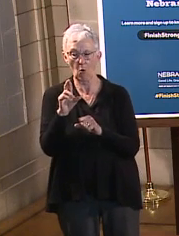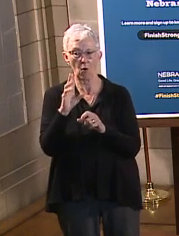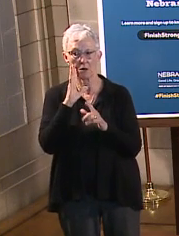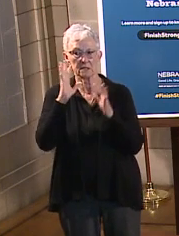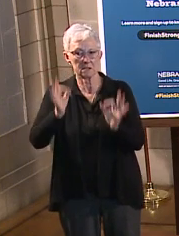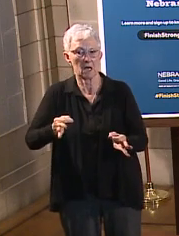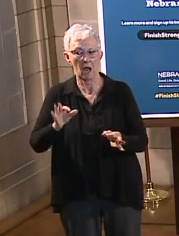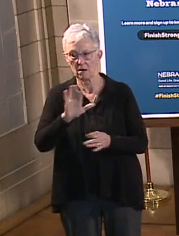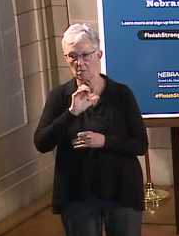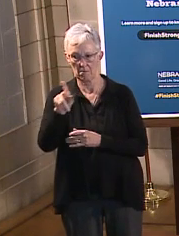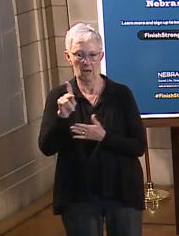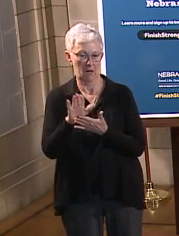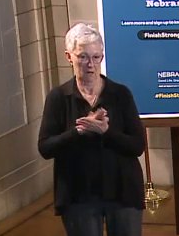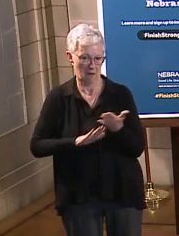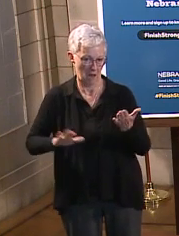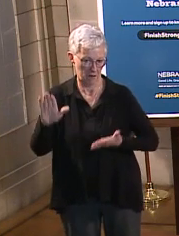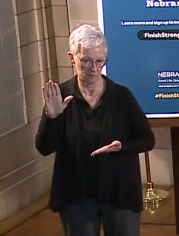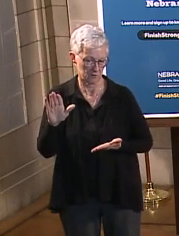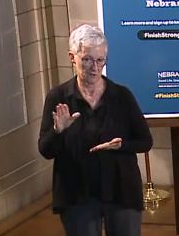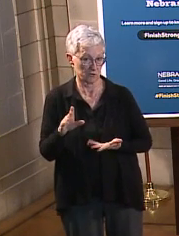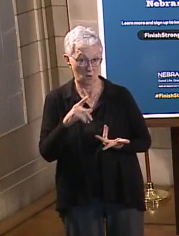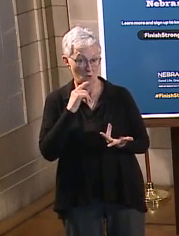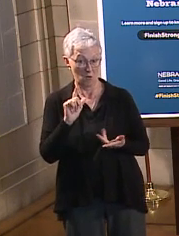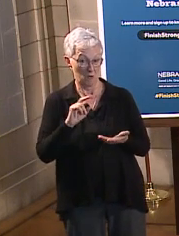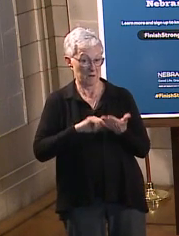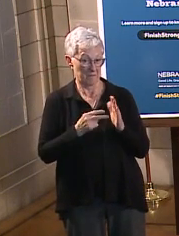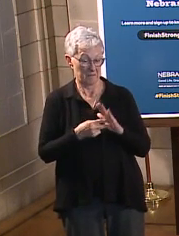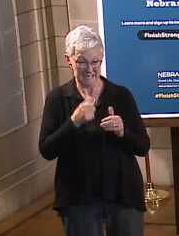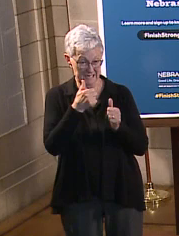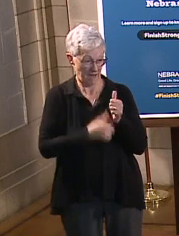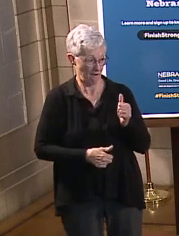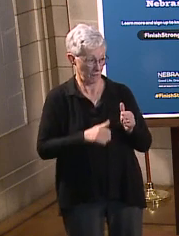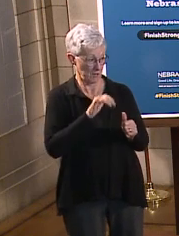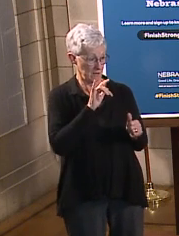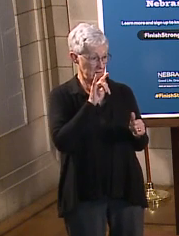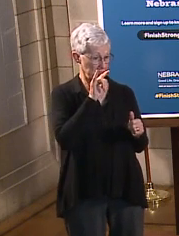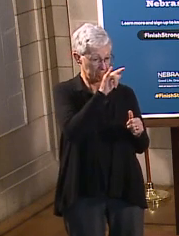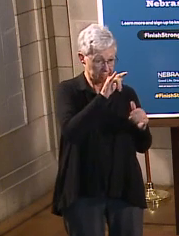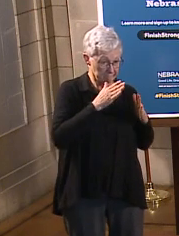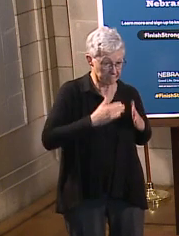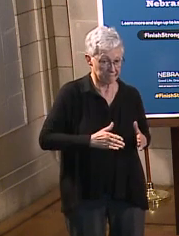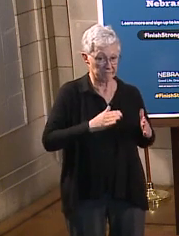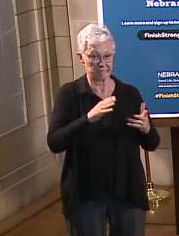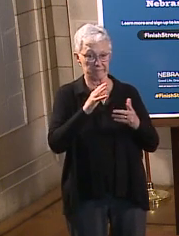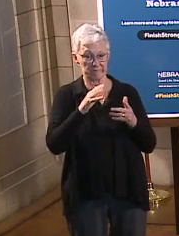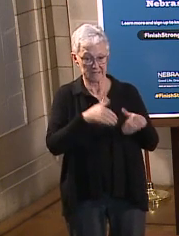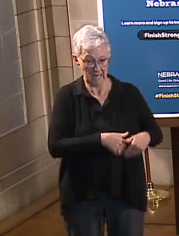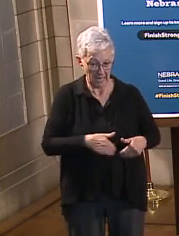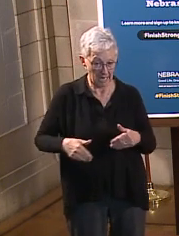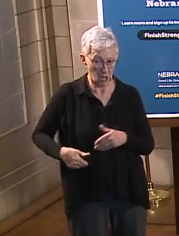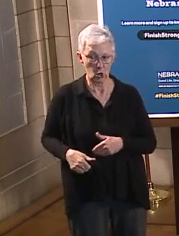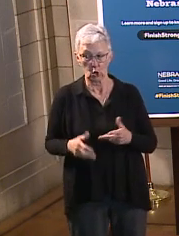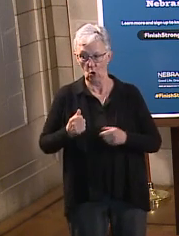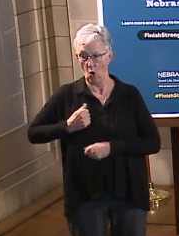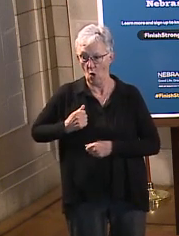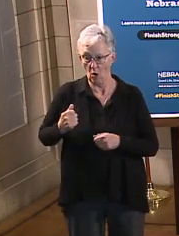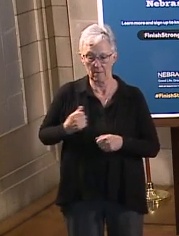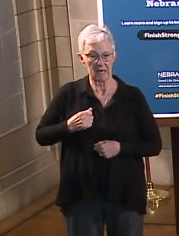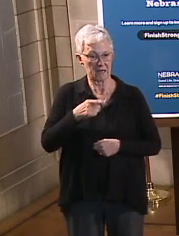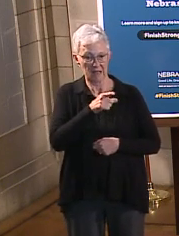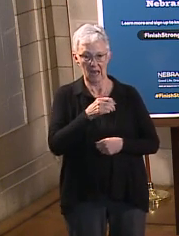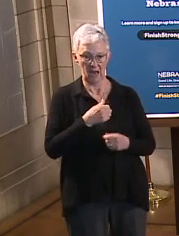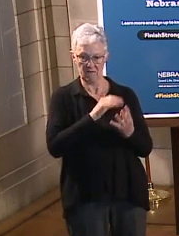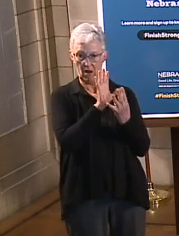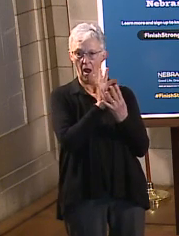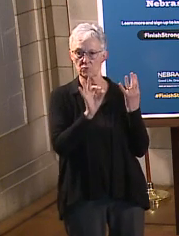every single soldier, sailor, airman, and marine, many of whom have families, have the opportunity to select where they would like to locate and